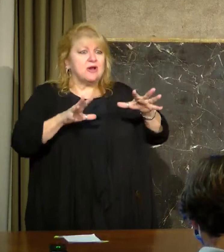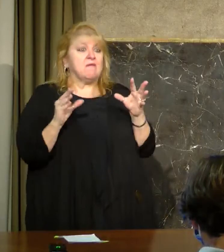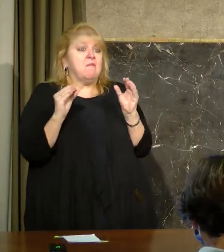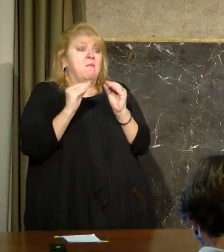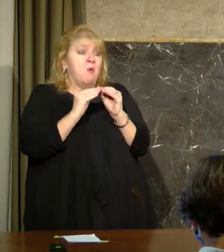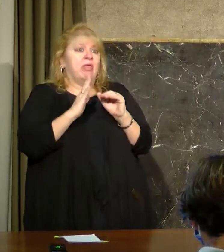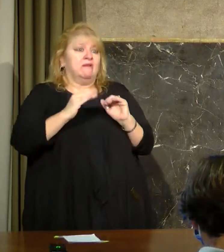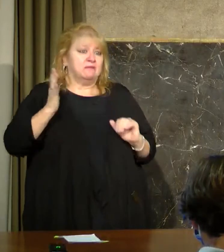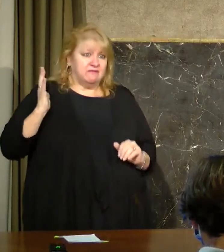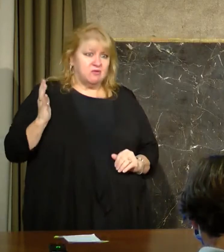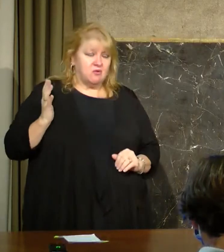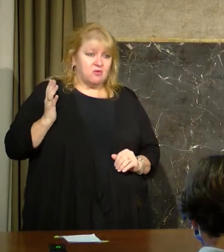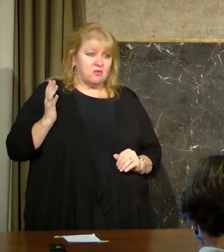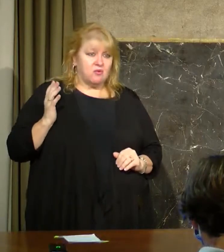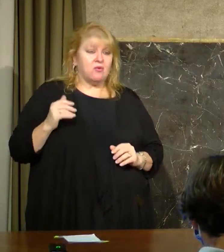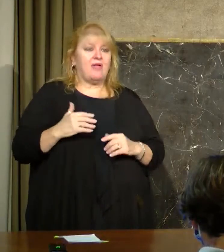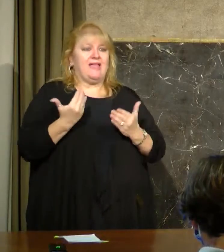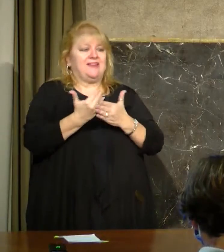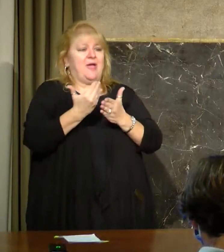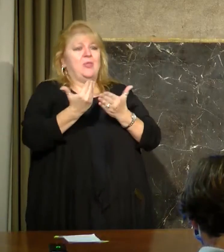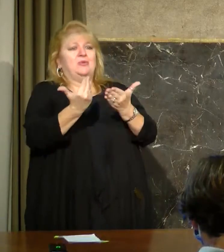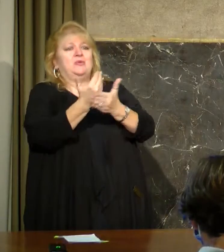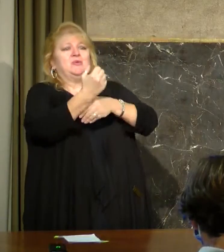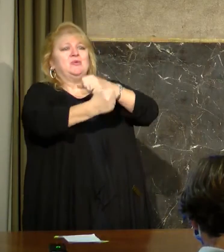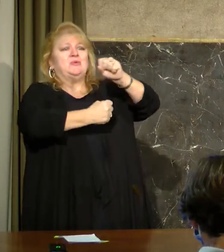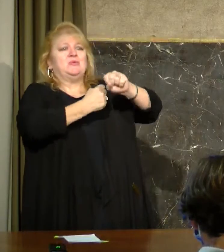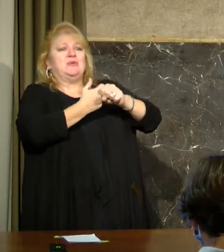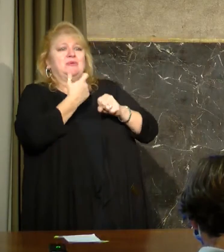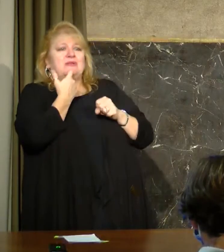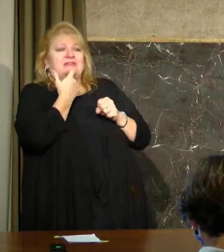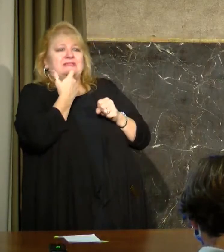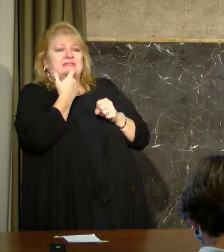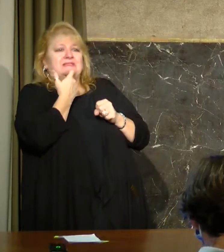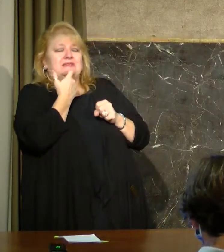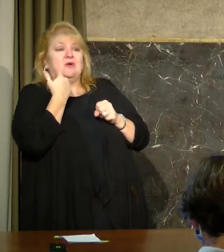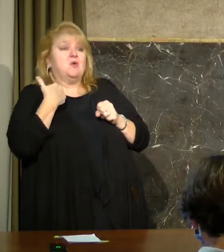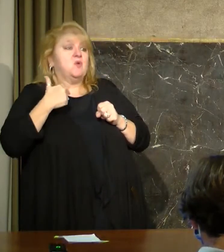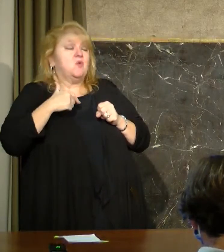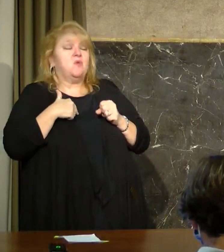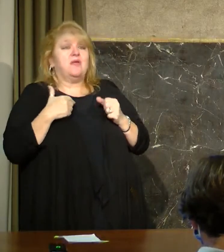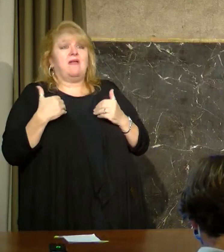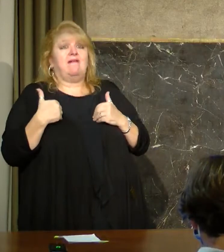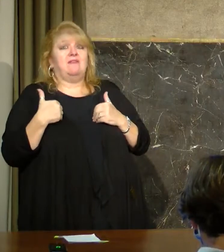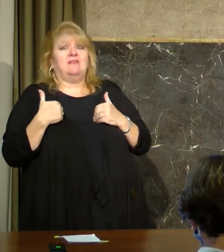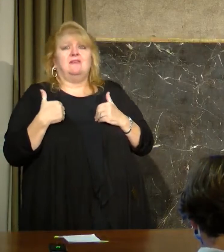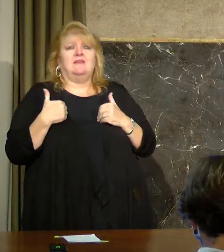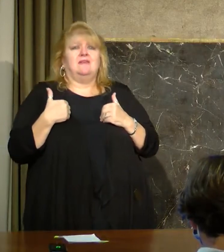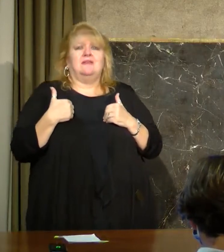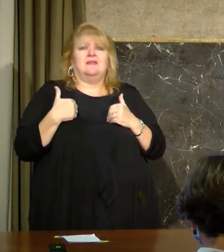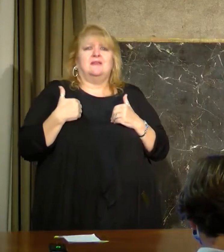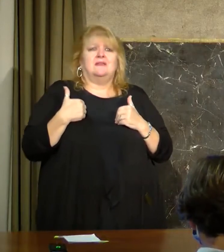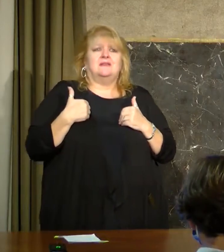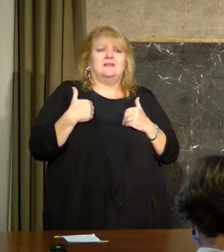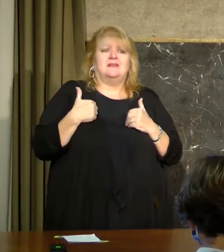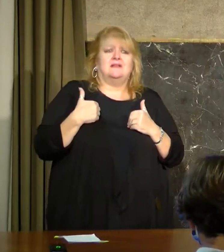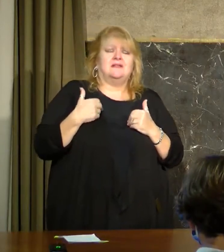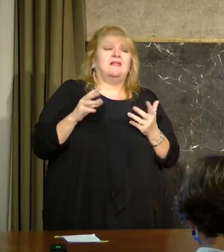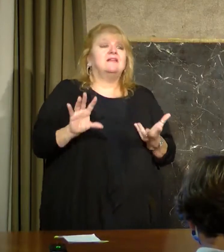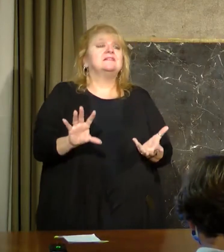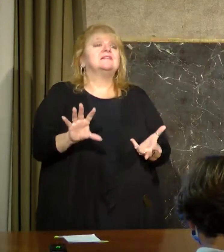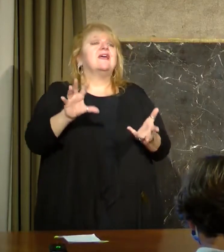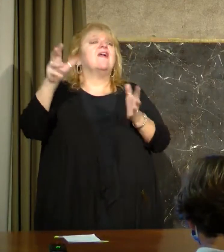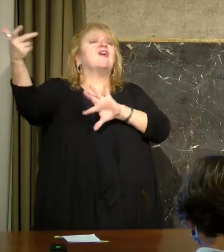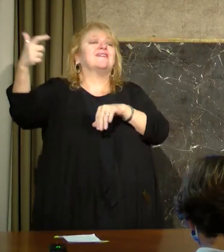And on the dawn of a new year, despite being in the middle of very chaotic and distracting